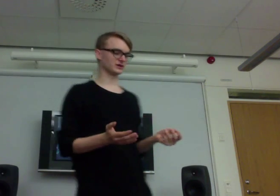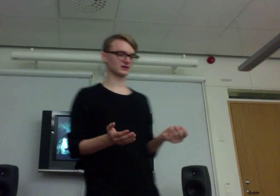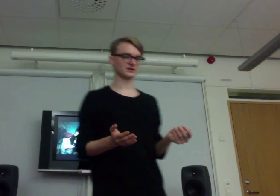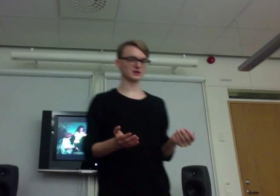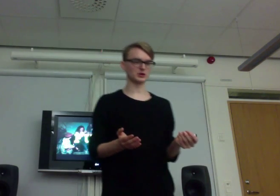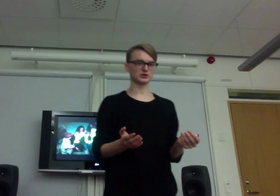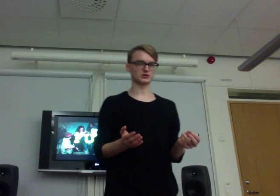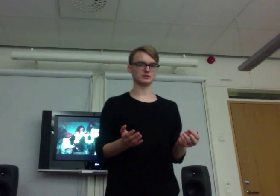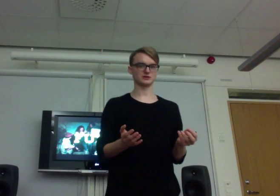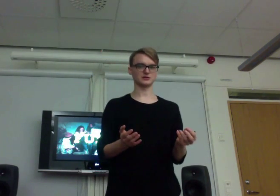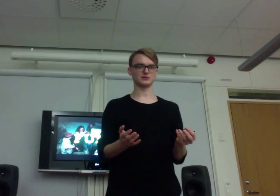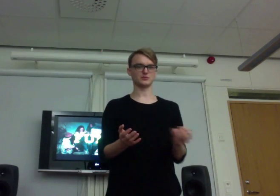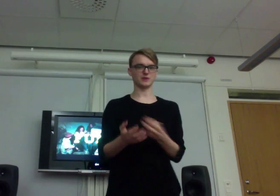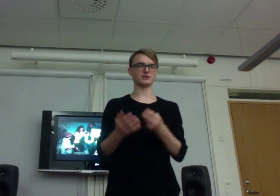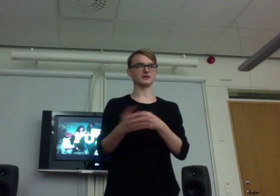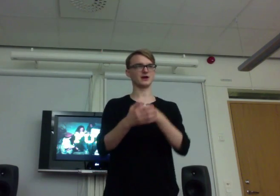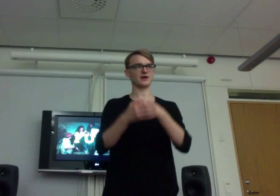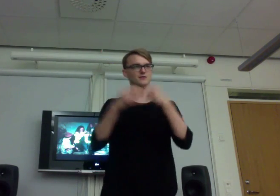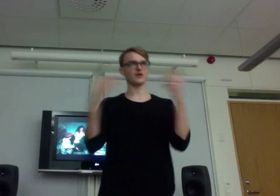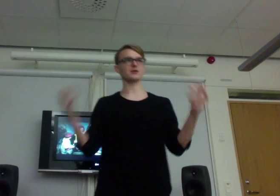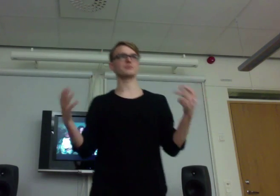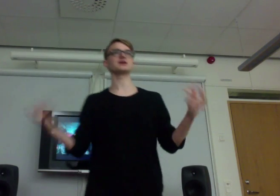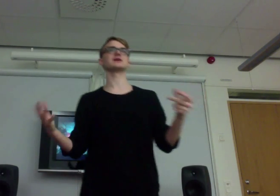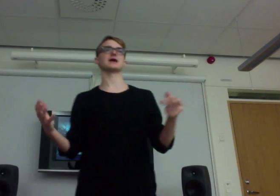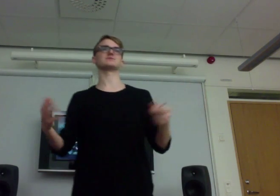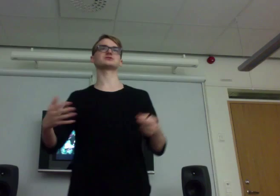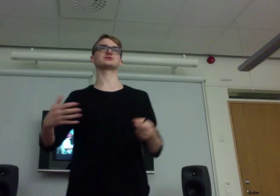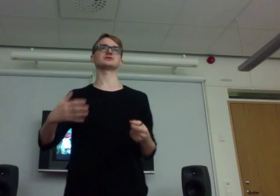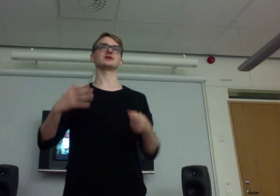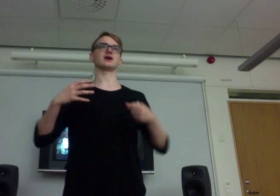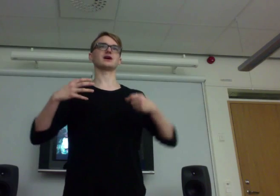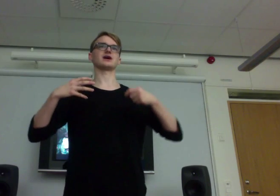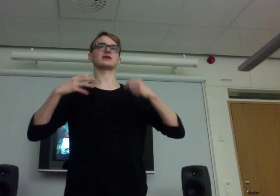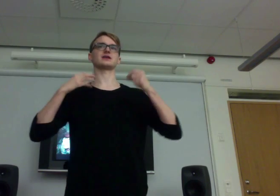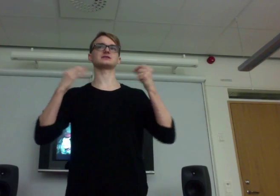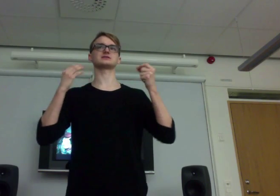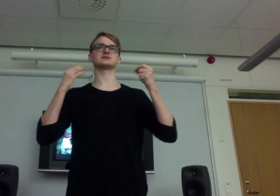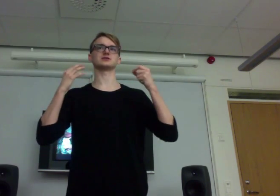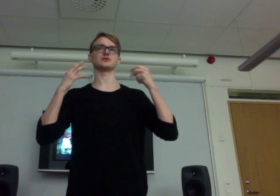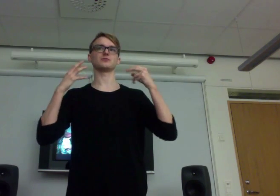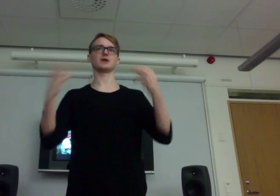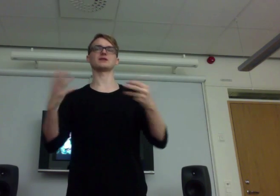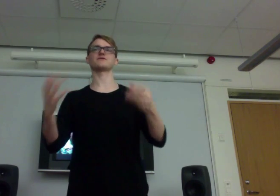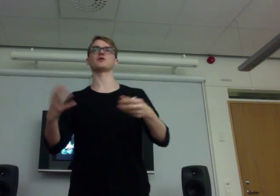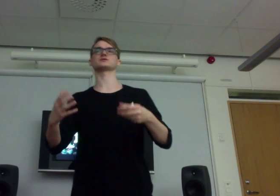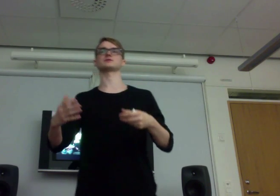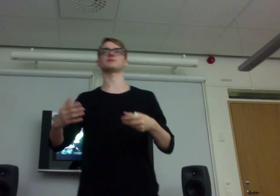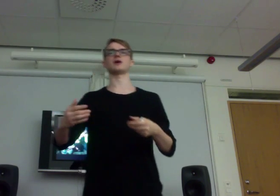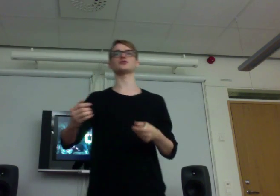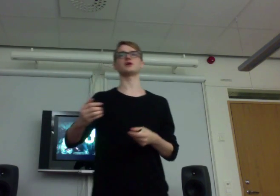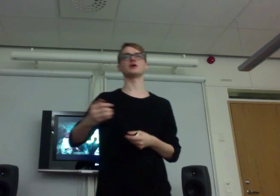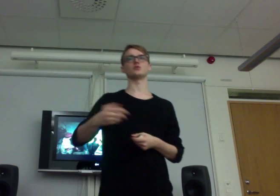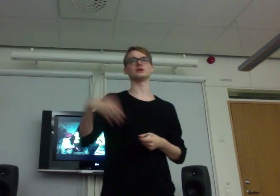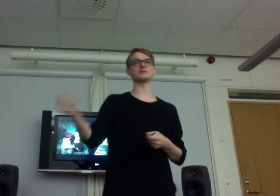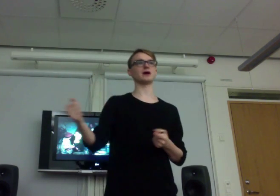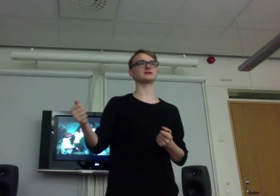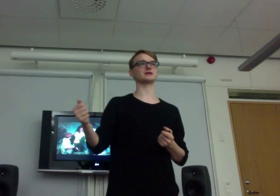maybe, that they have very big games, uh, that is mainly focused about winning battles,